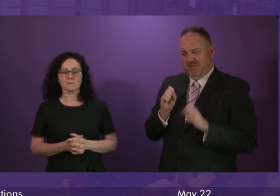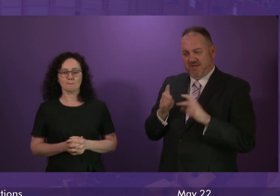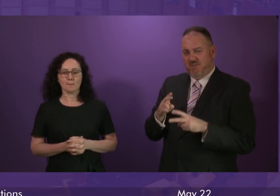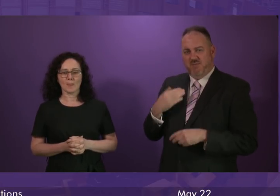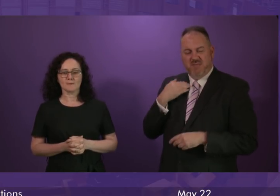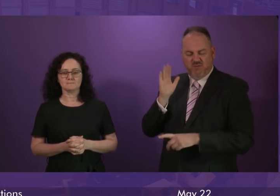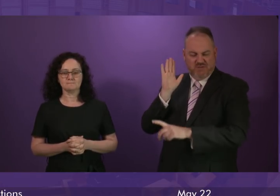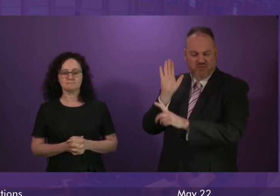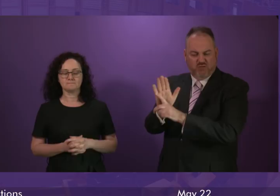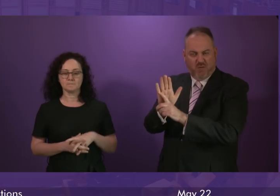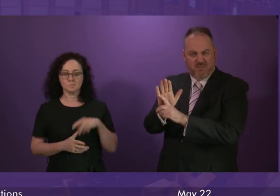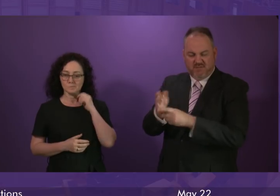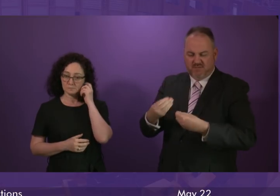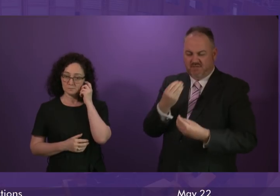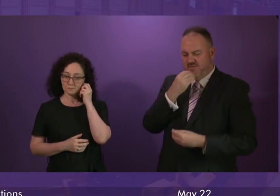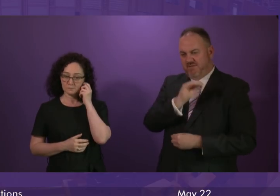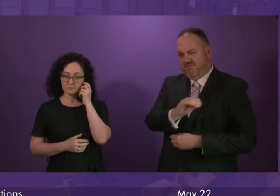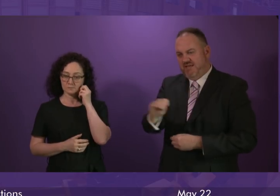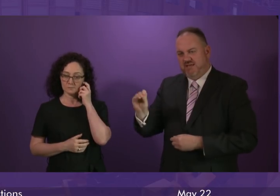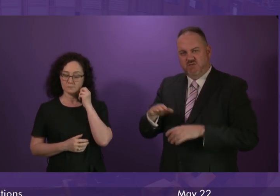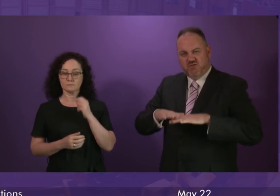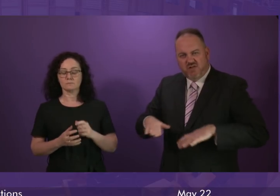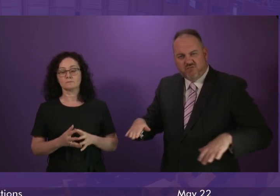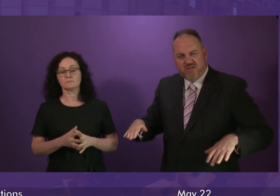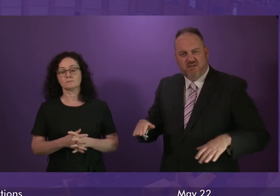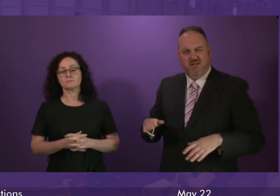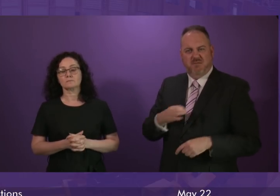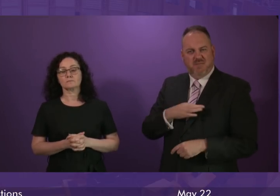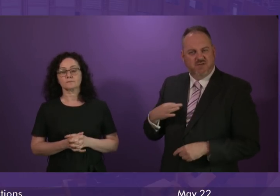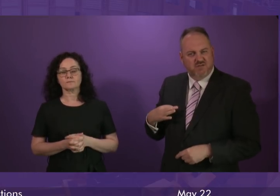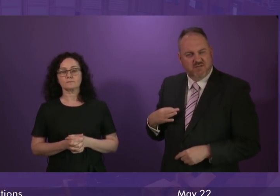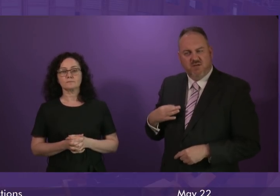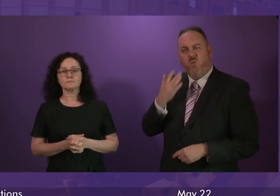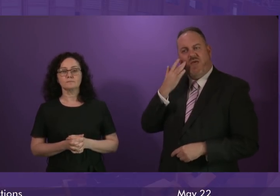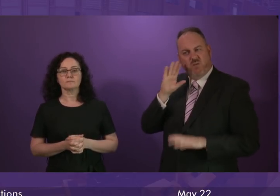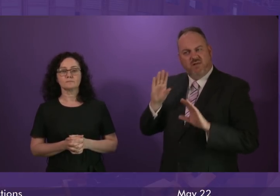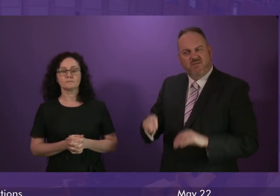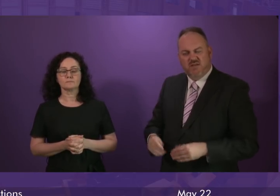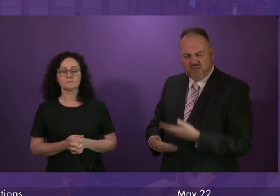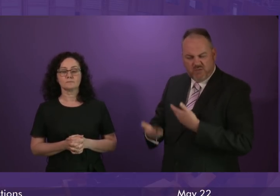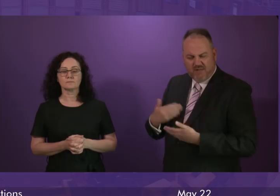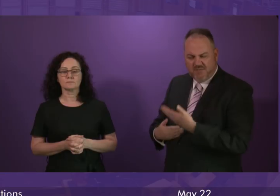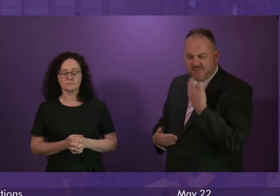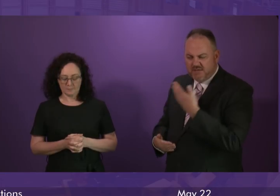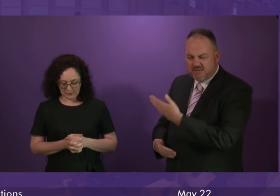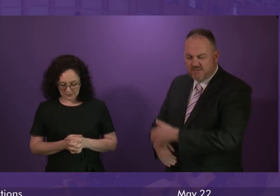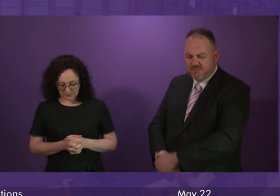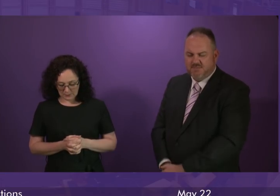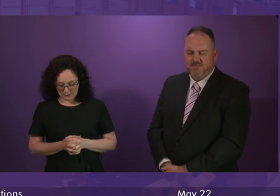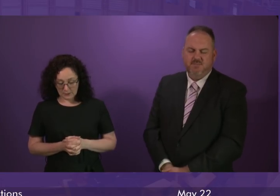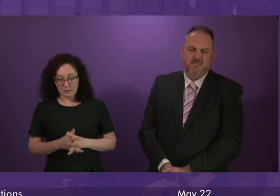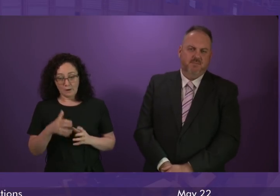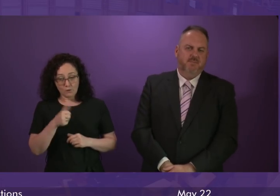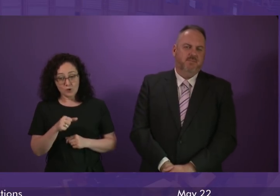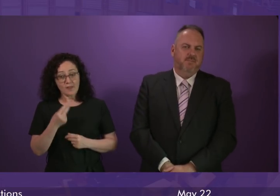in Scotland's schools and hospitals, and will she commit to a timetable to ending this? First Minister. There are, of course,